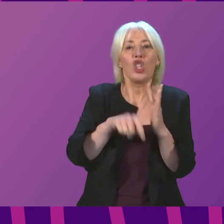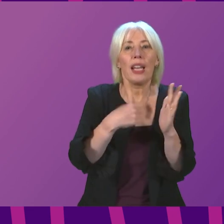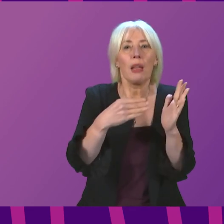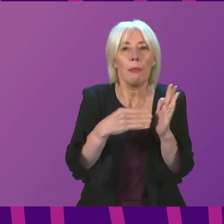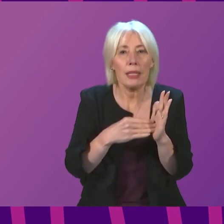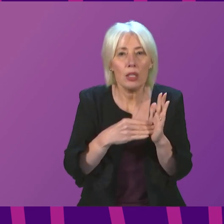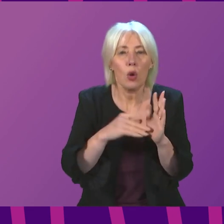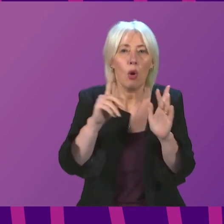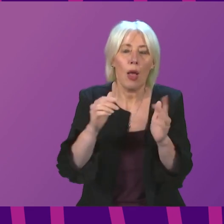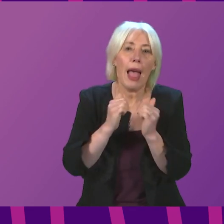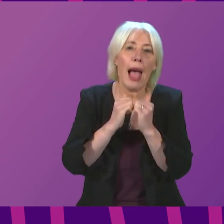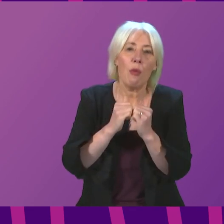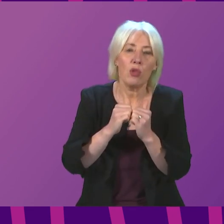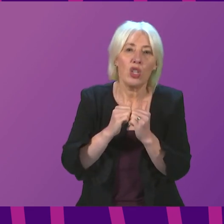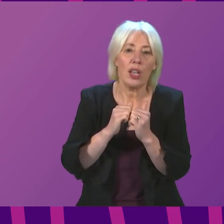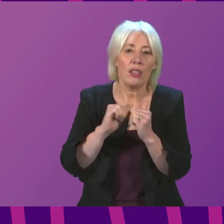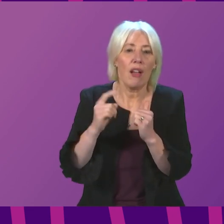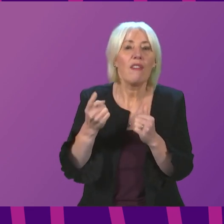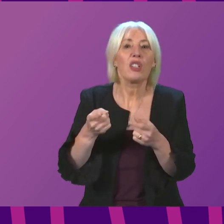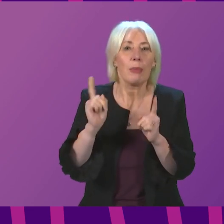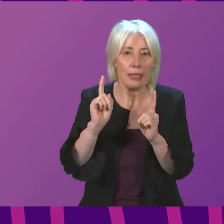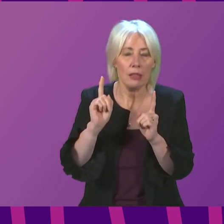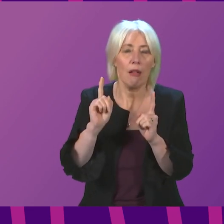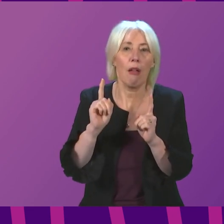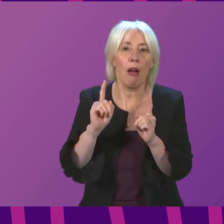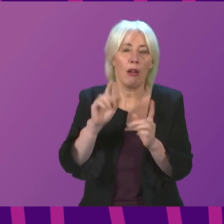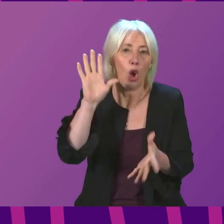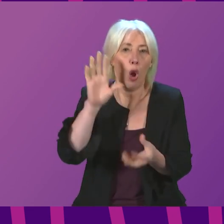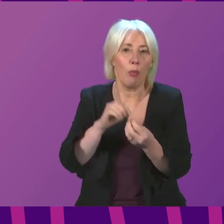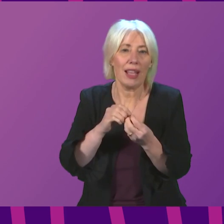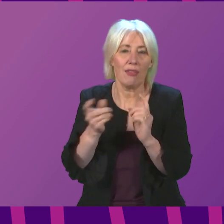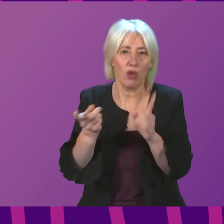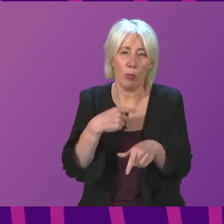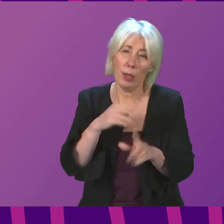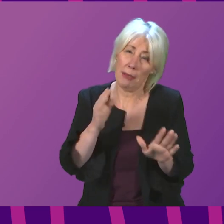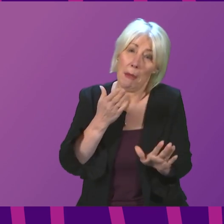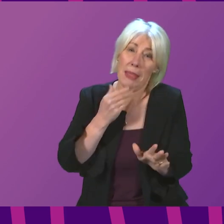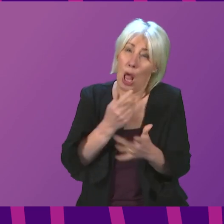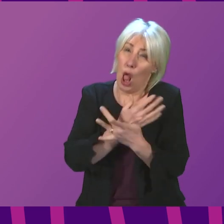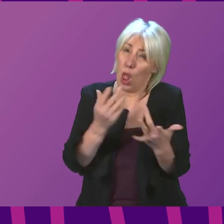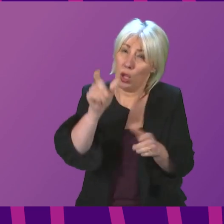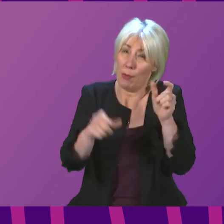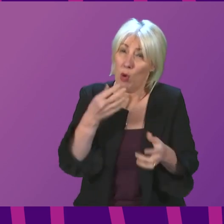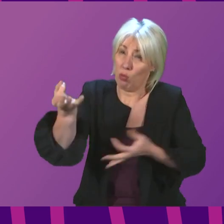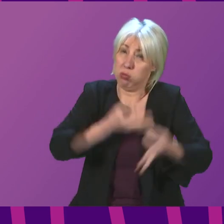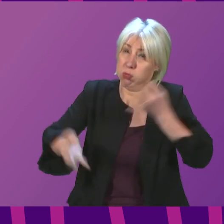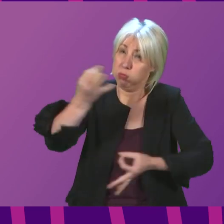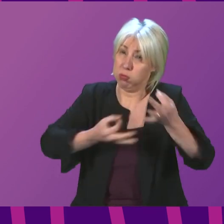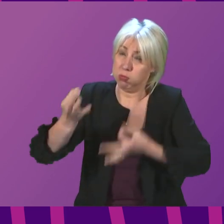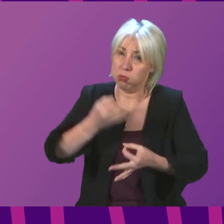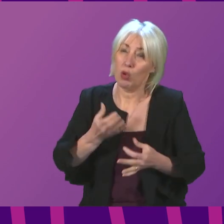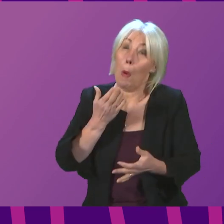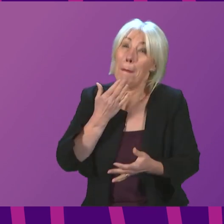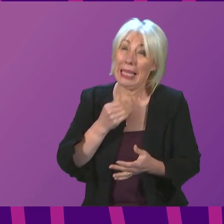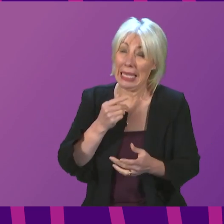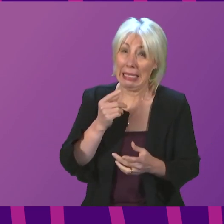I fully appreciate the First Minister's desire to provide comprehensive responses, but we have many members who would like to put a question, I would be